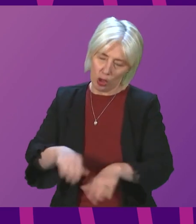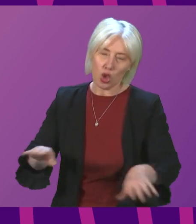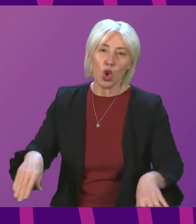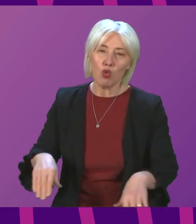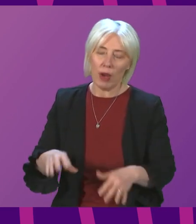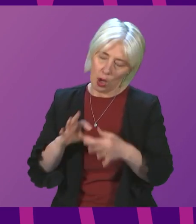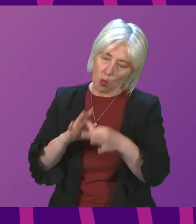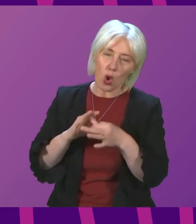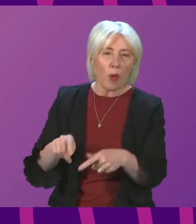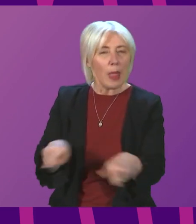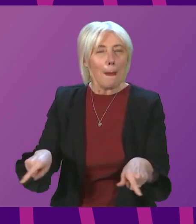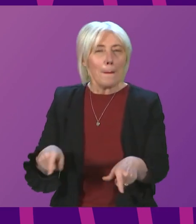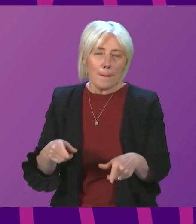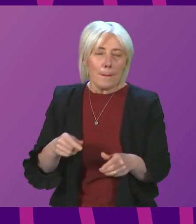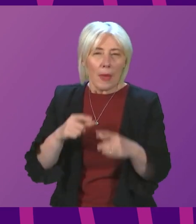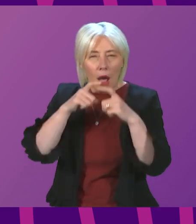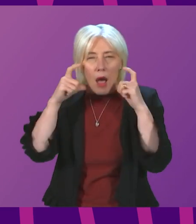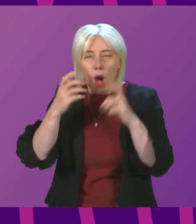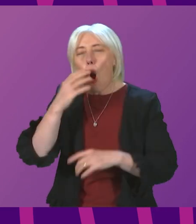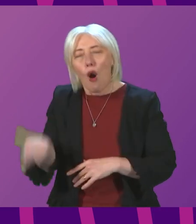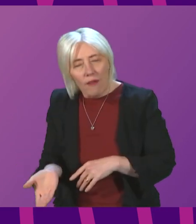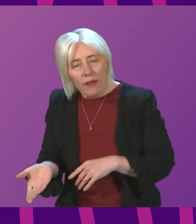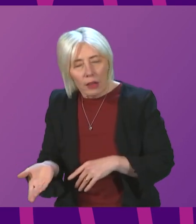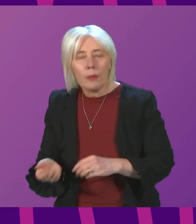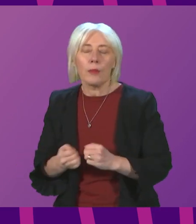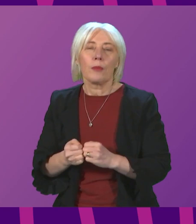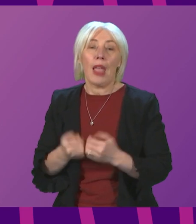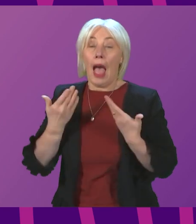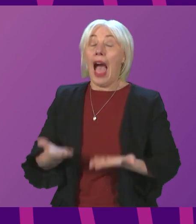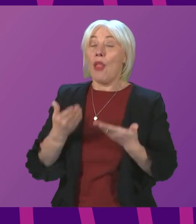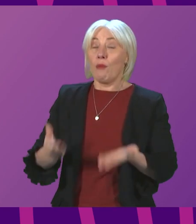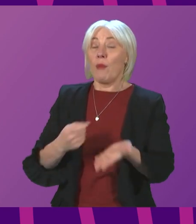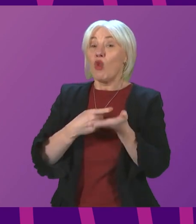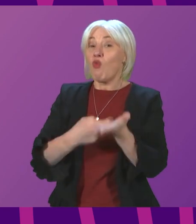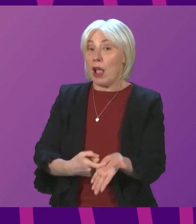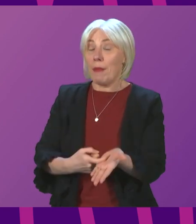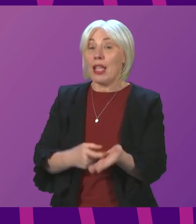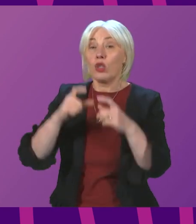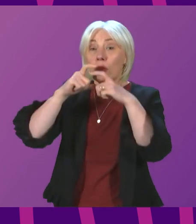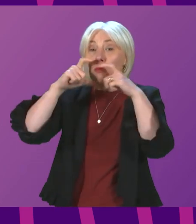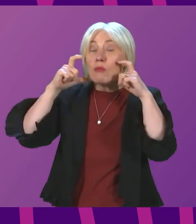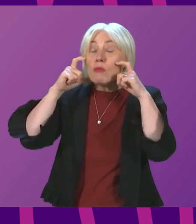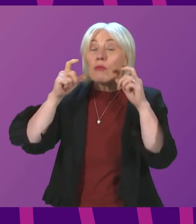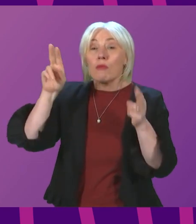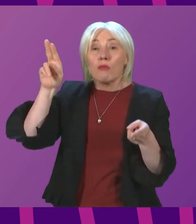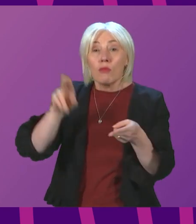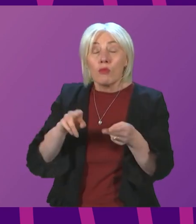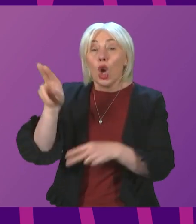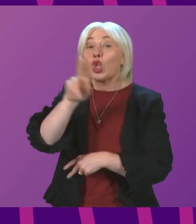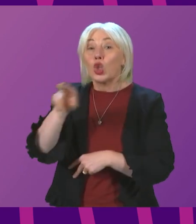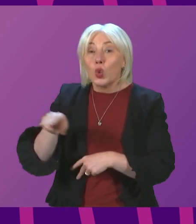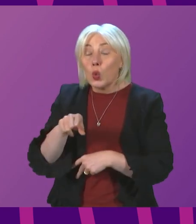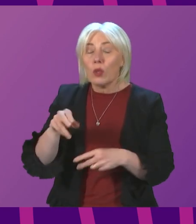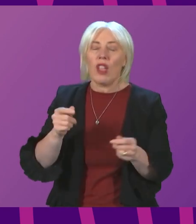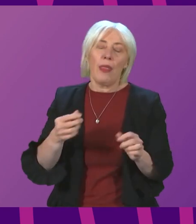those working with them. We are not, at this stage, recommending any immediate change to the reducing risks in schools